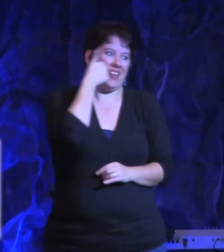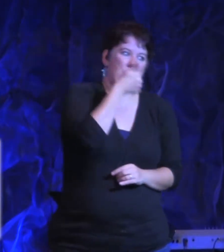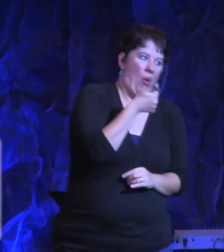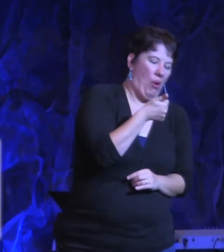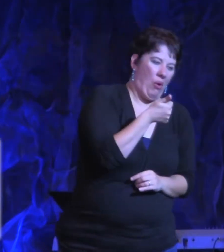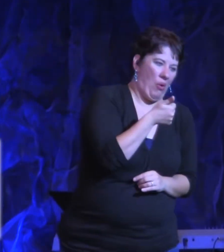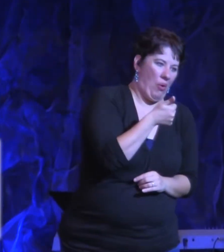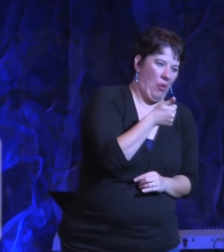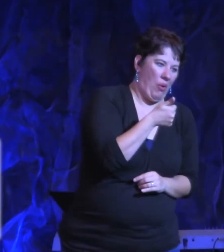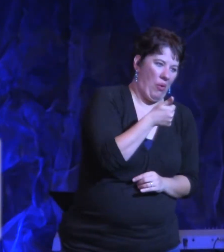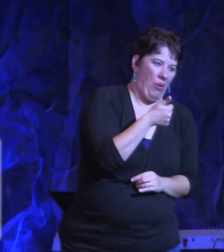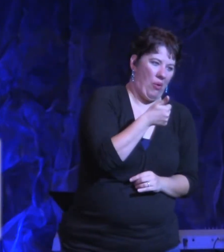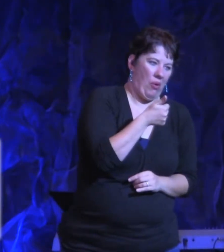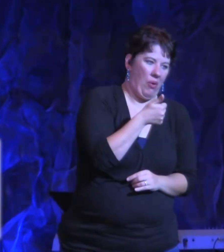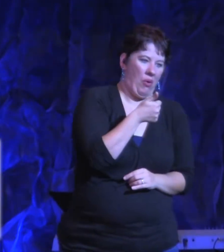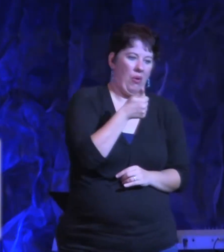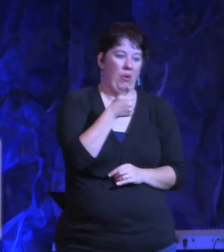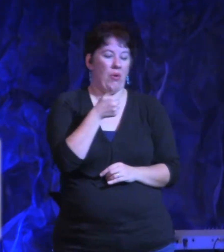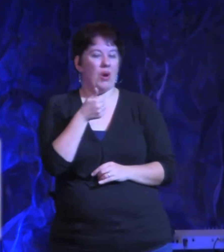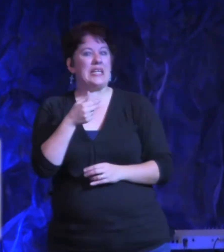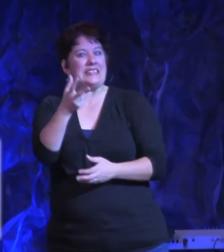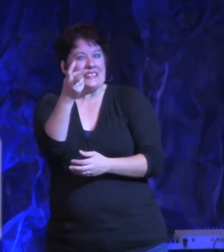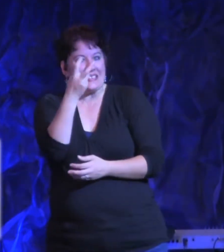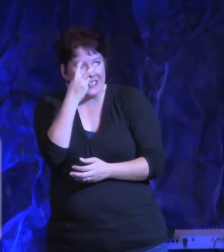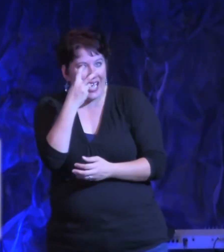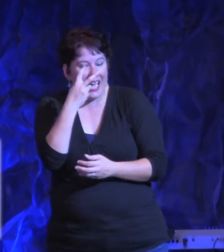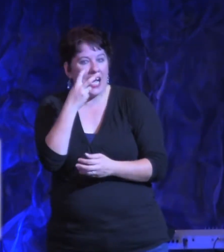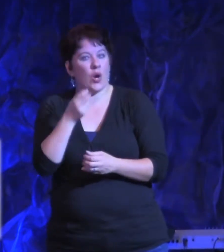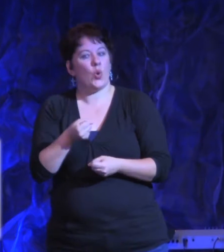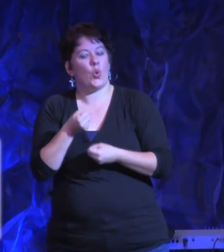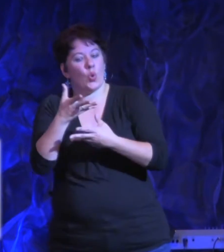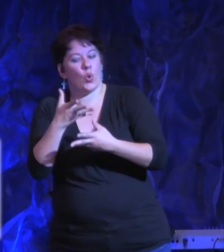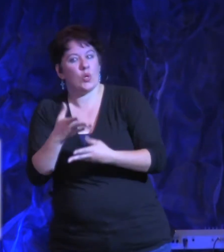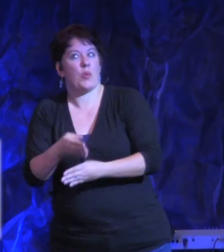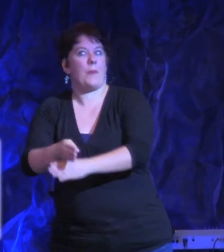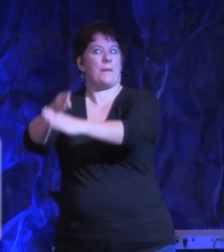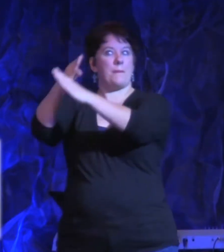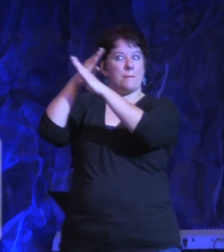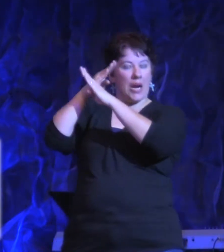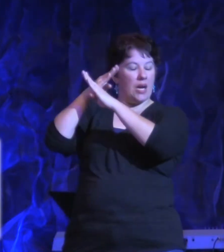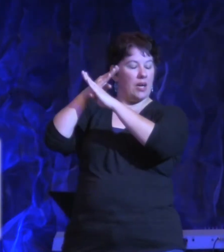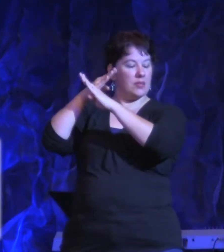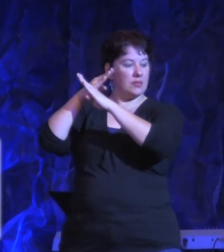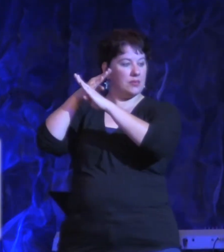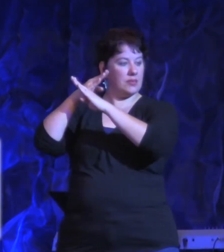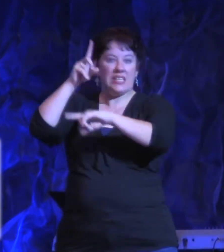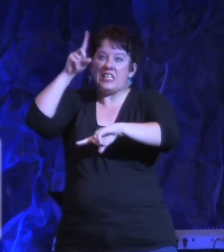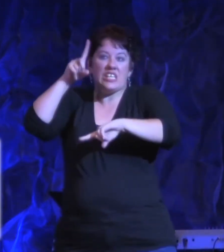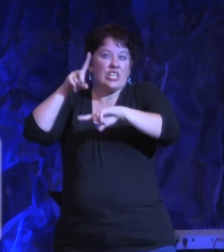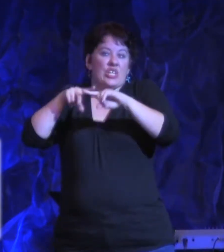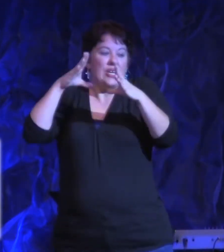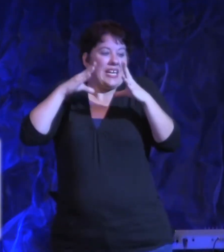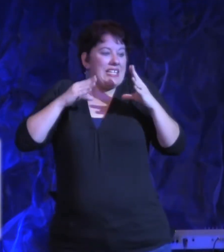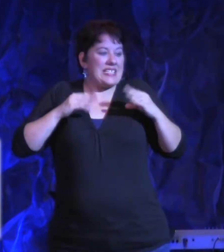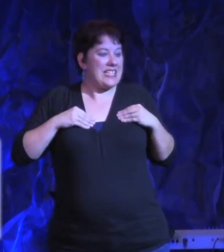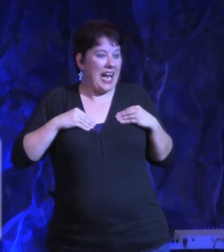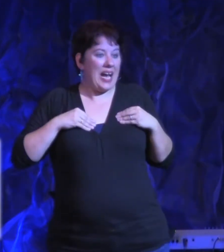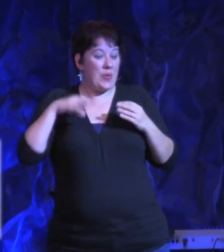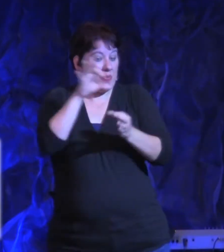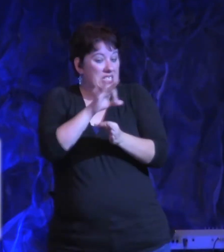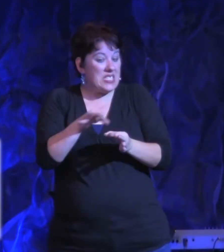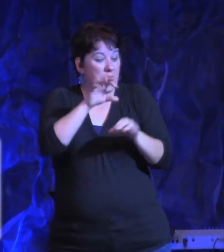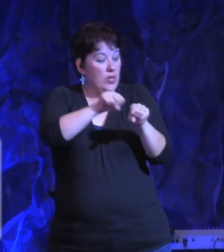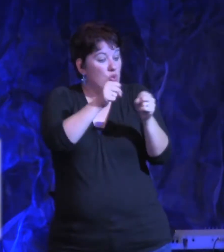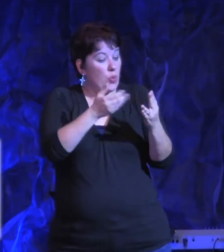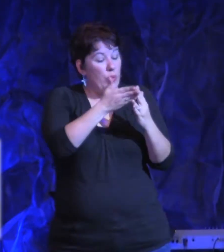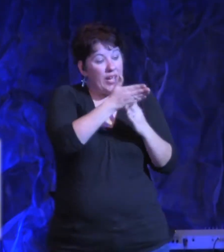becomes a barrier to receiving and experiencing spiritual breakthroughs in your life. If you look over in Hebrews chapter